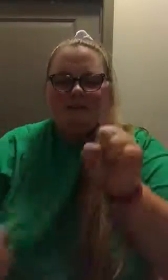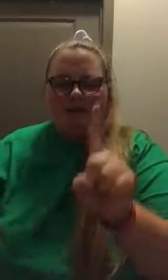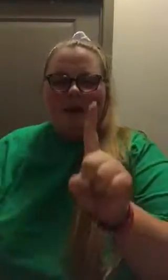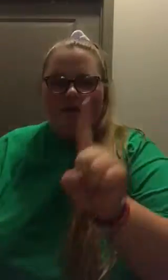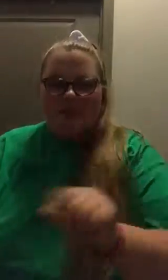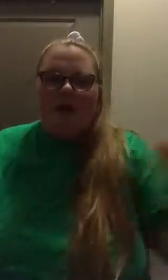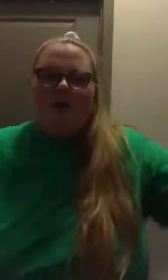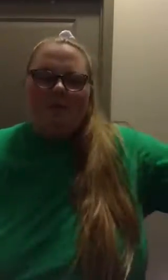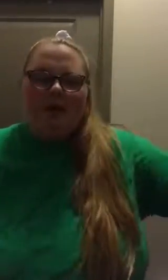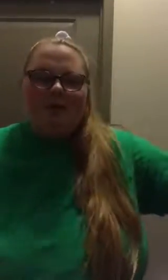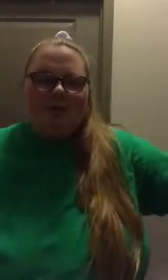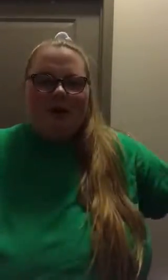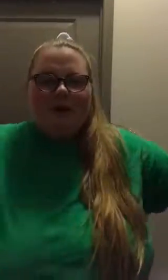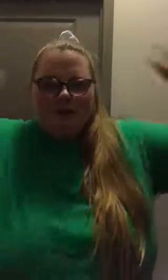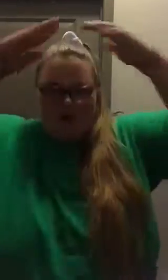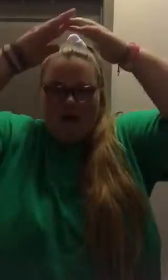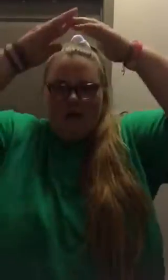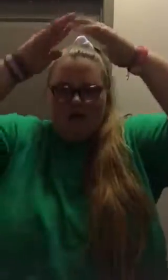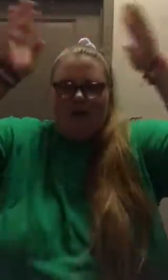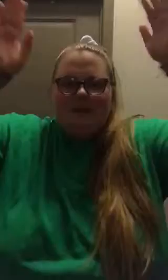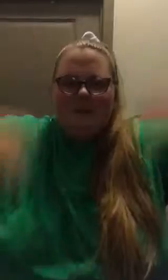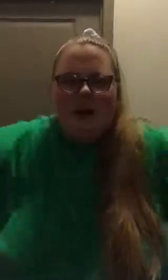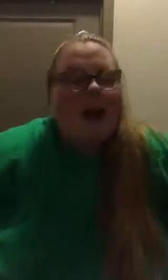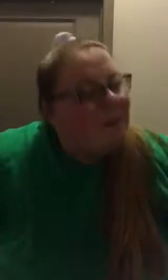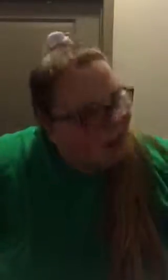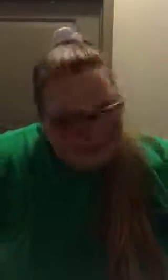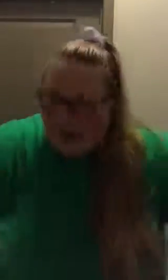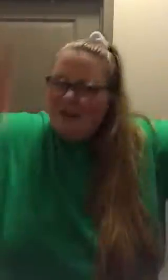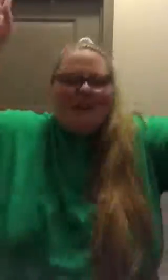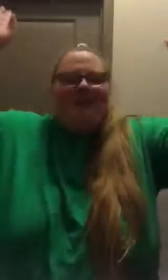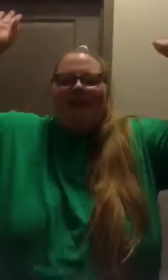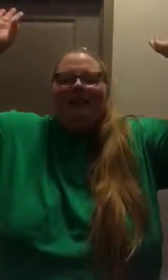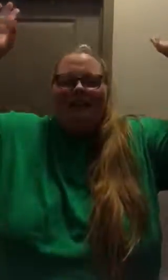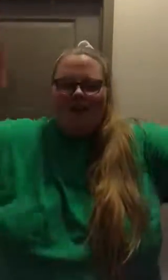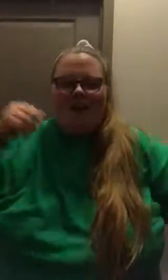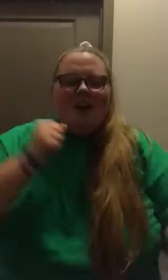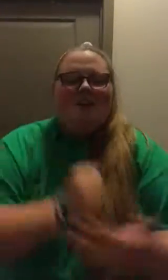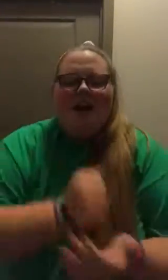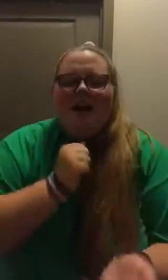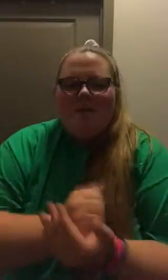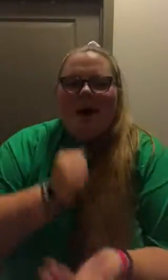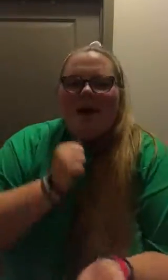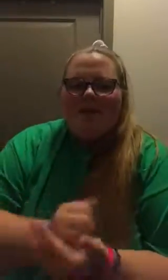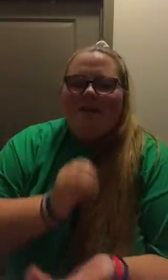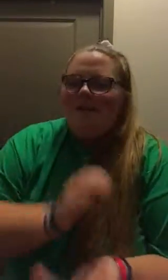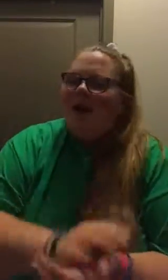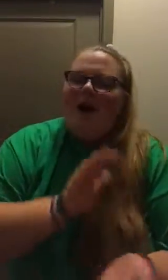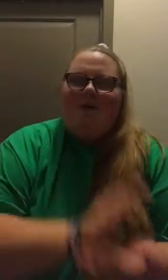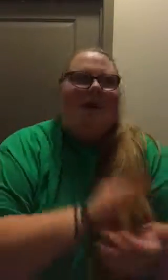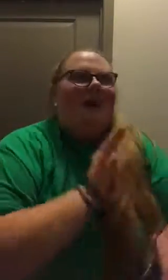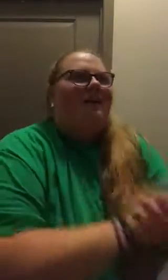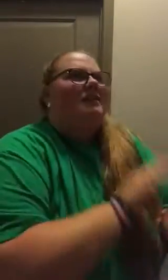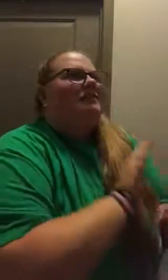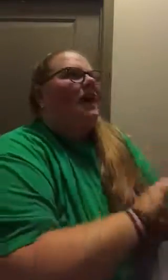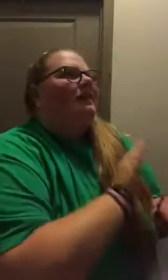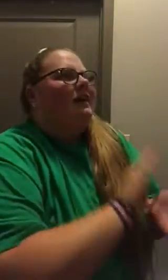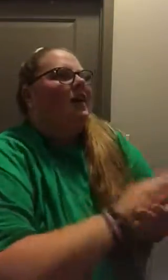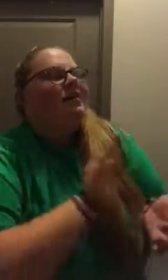on the twig, and the twig on the branch, and the branch, and the tree, and the trees, and the bog Bogs down in the valley, y'all Rare bog, rattling bog, way down in the valley, y'all